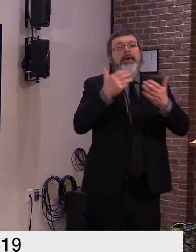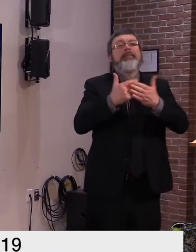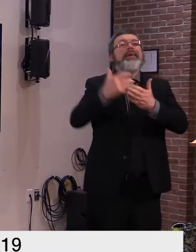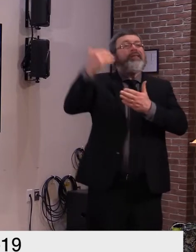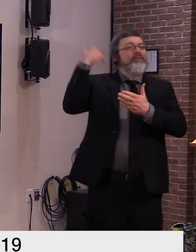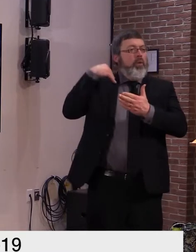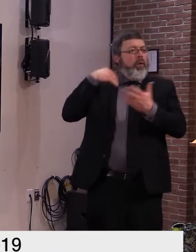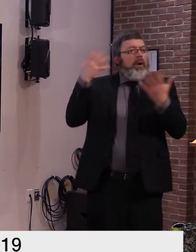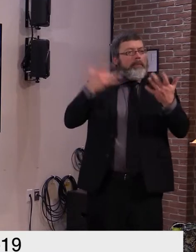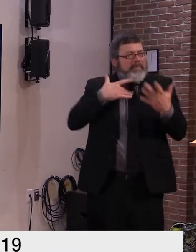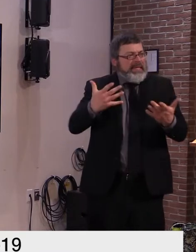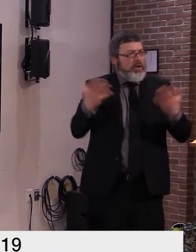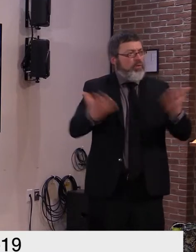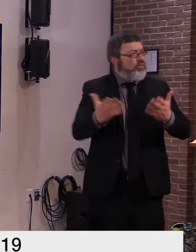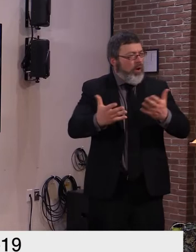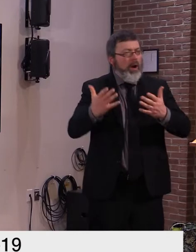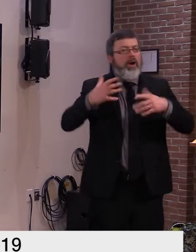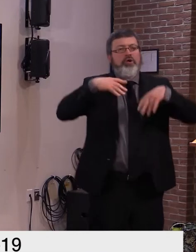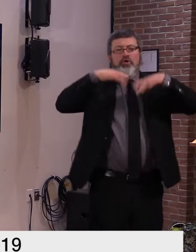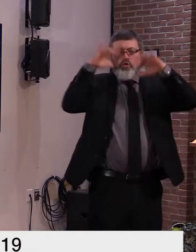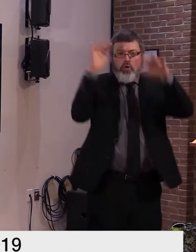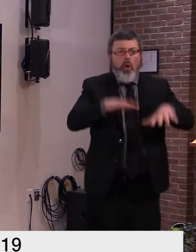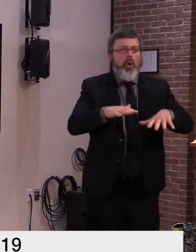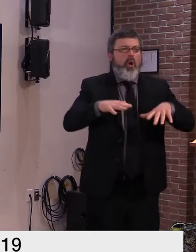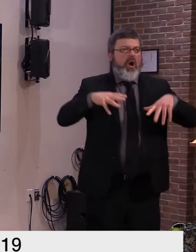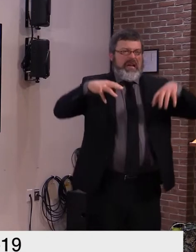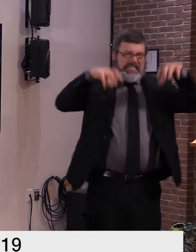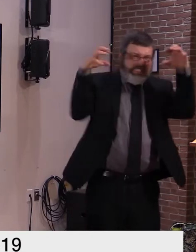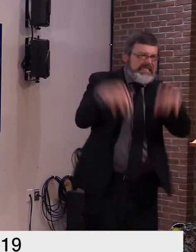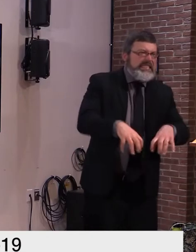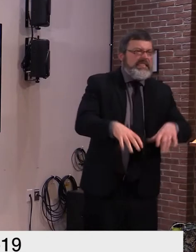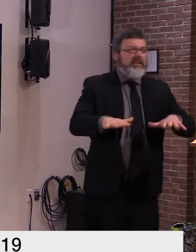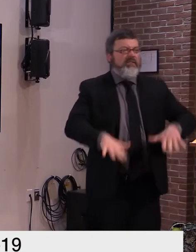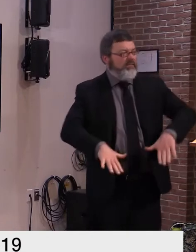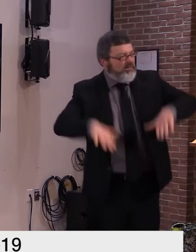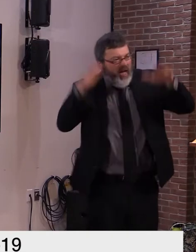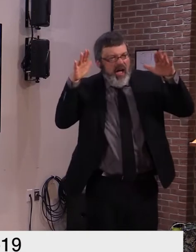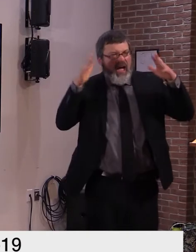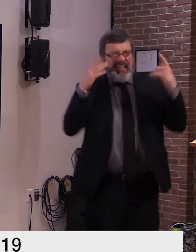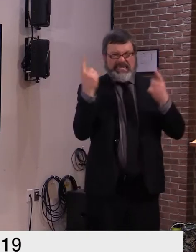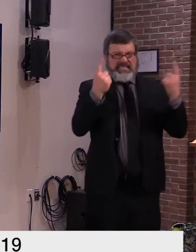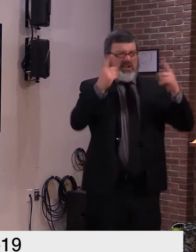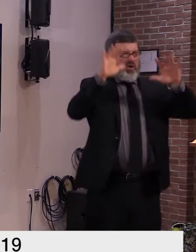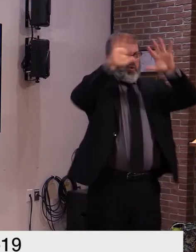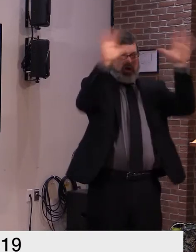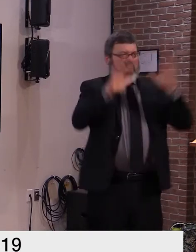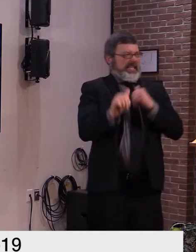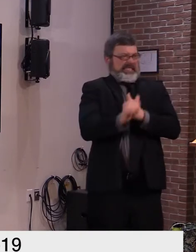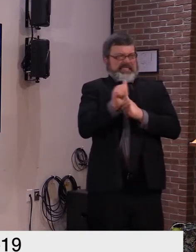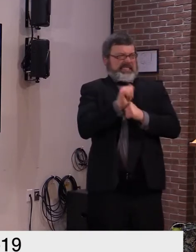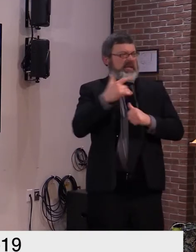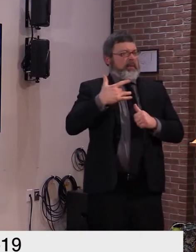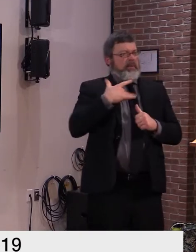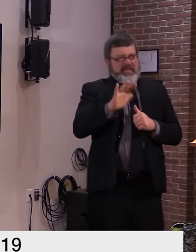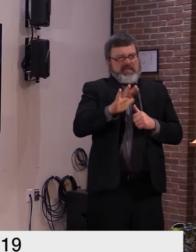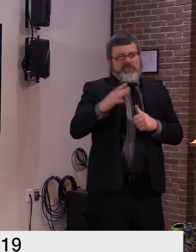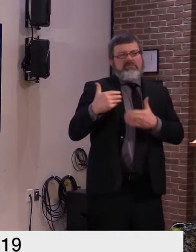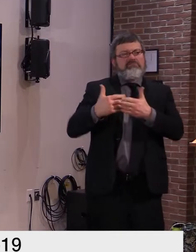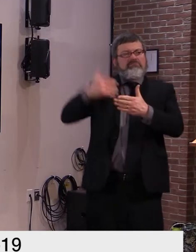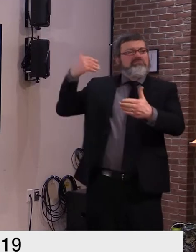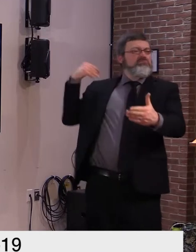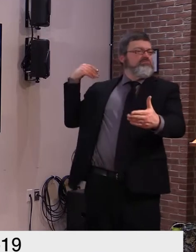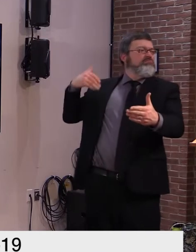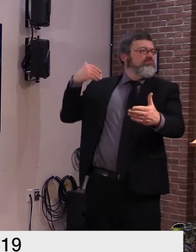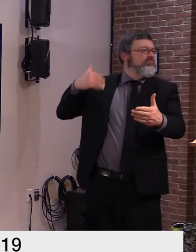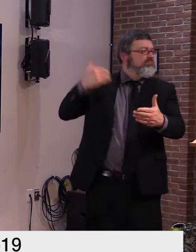incidents and other threats to themselves or their property the system will now be used to